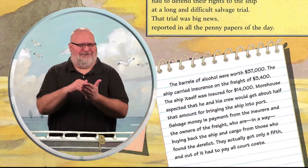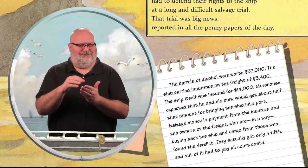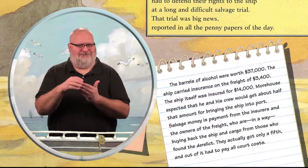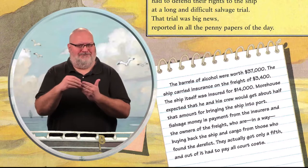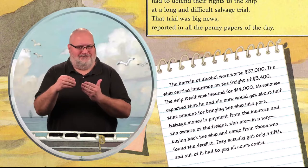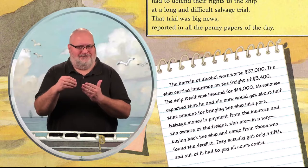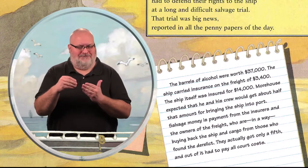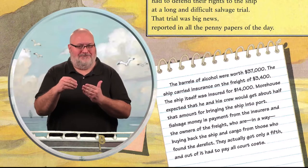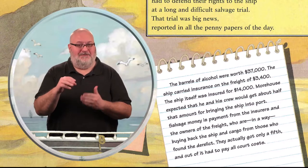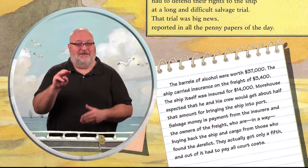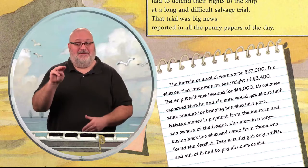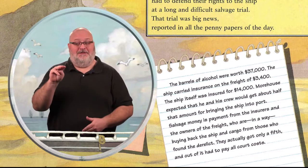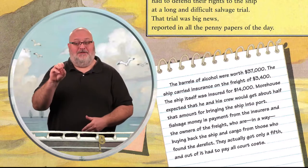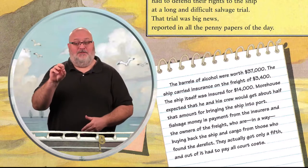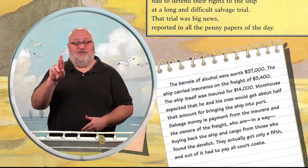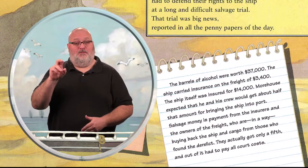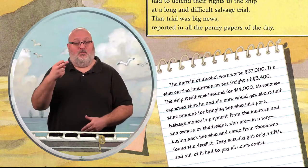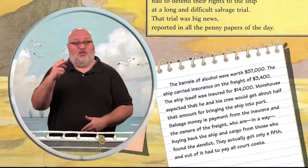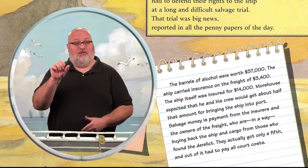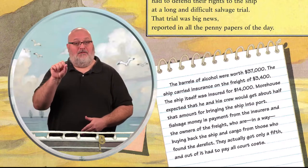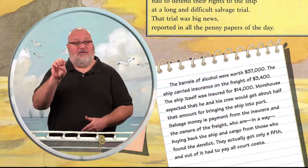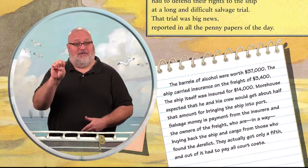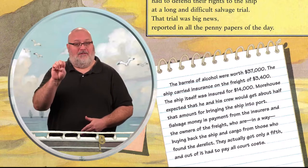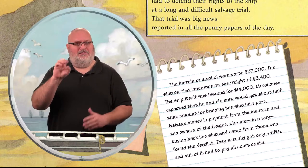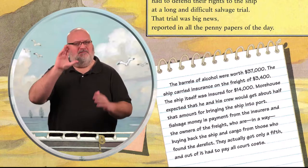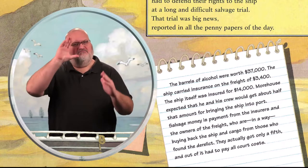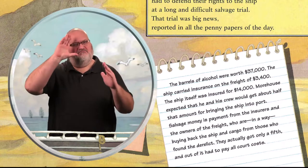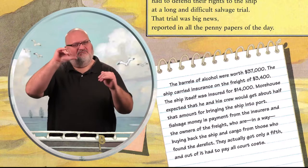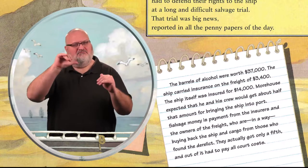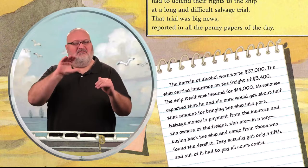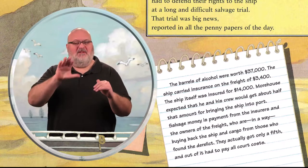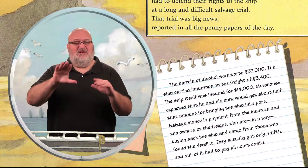The ship itself was insured for $14,000.